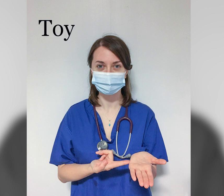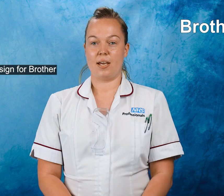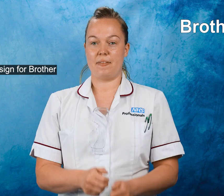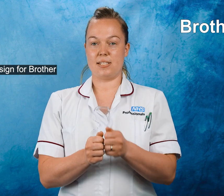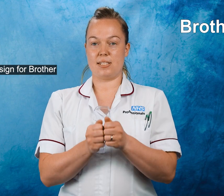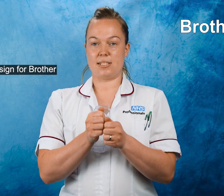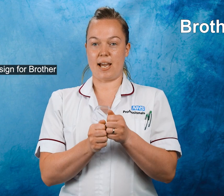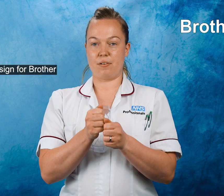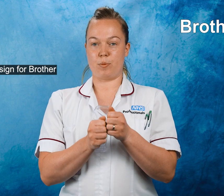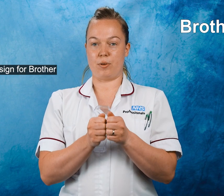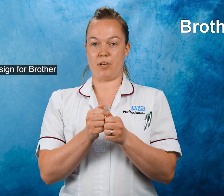This is the sign for brother.